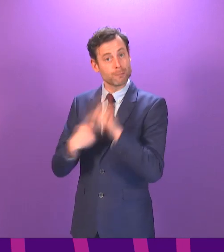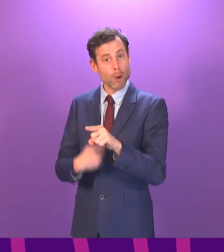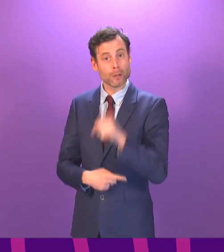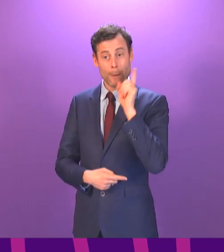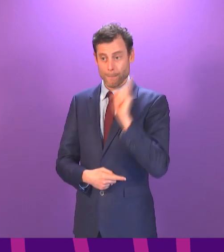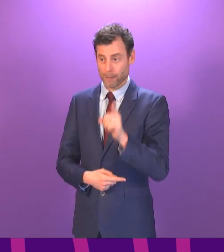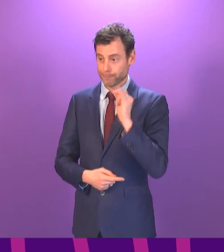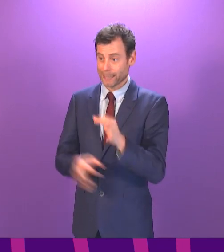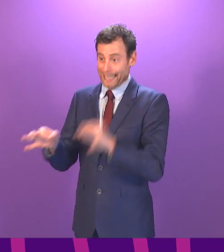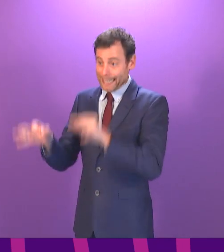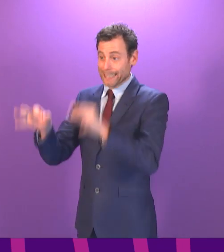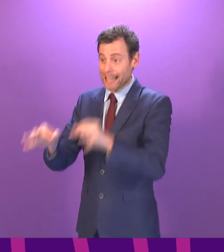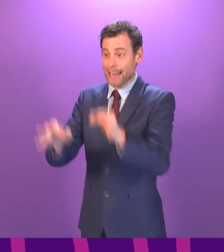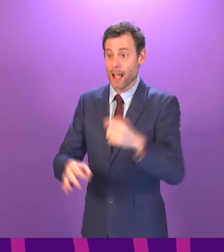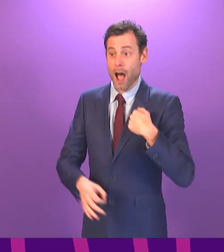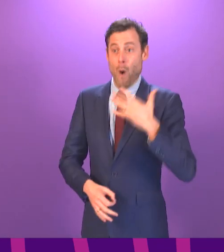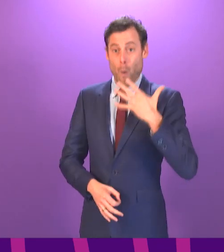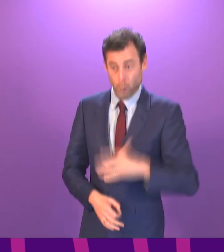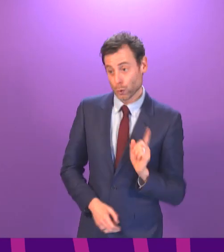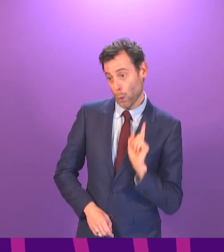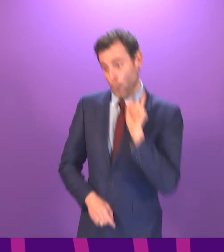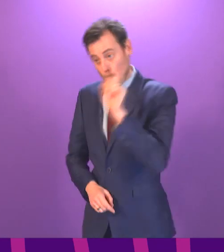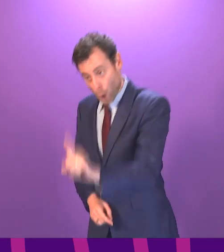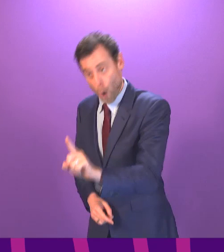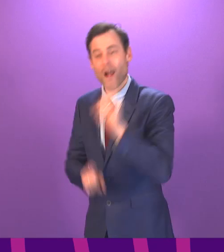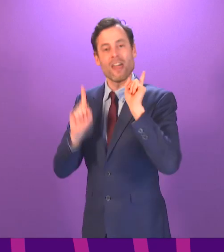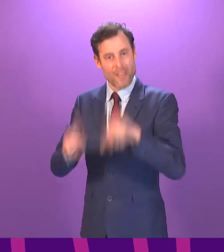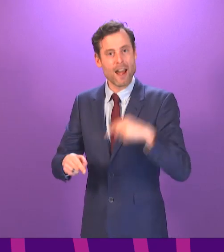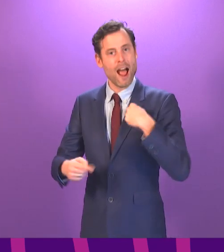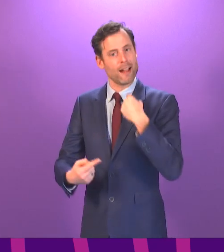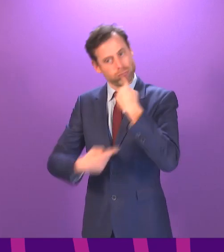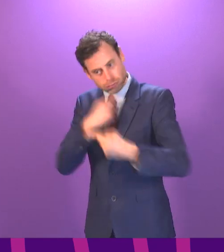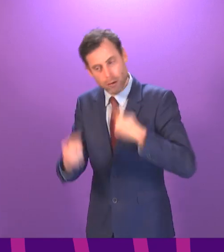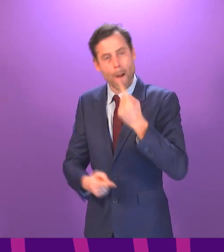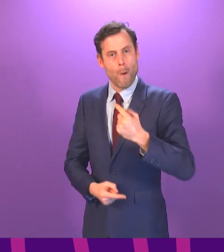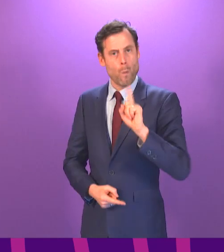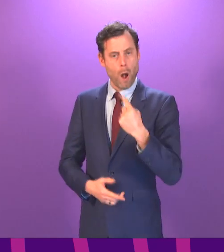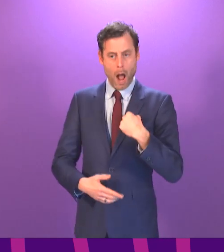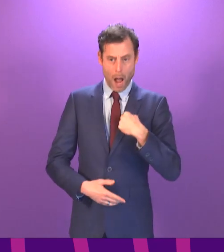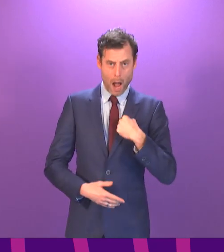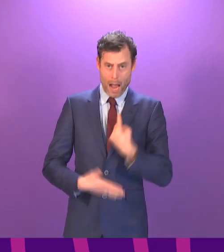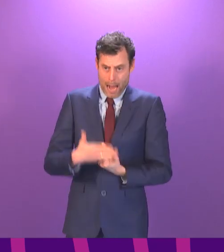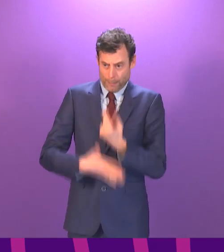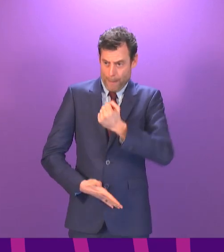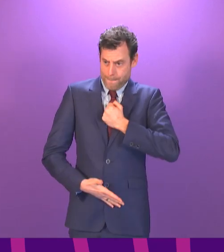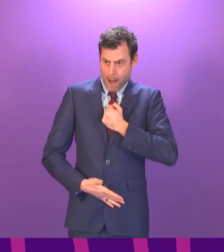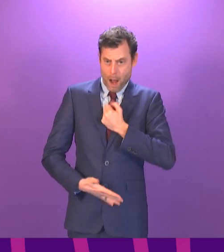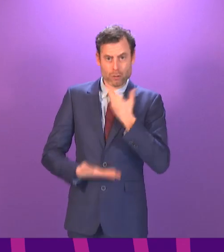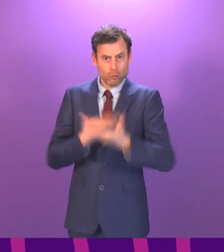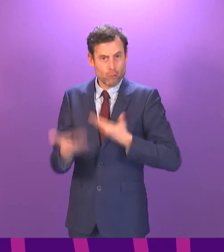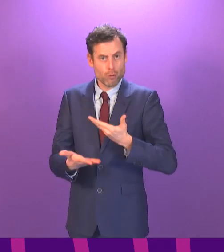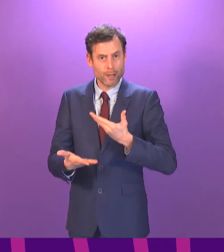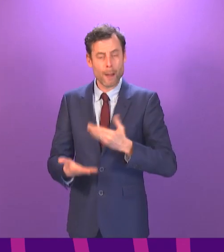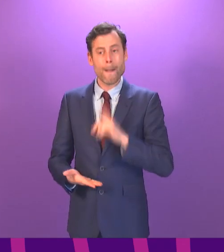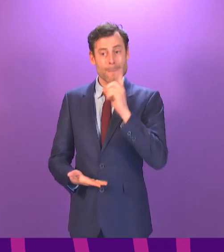relishing the prospect of doing that. Then people can hear my account and they can make up their own minds. In the meantime, I will go on with doing the job